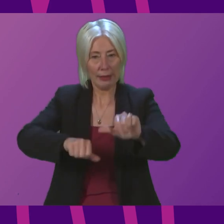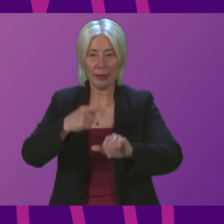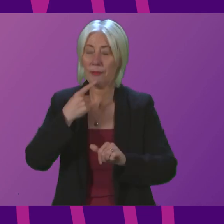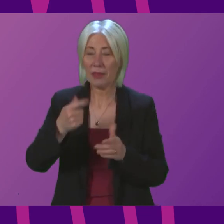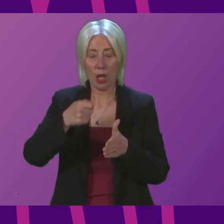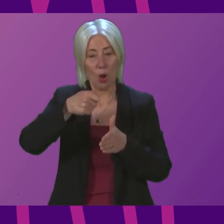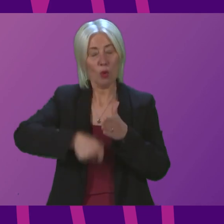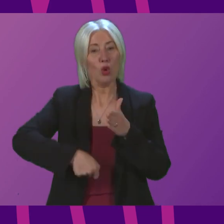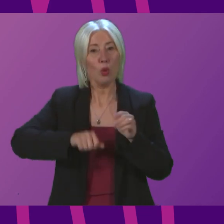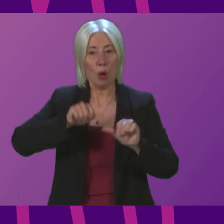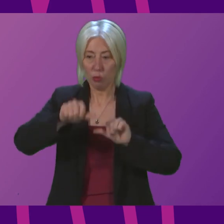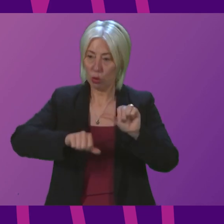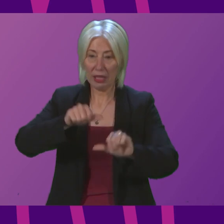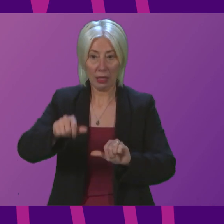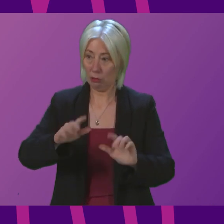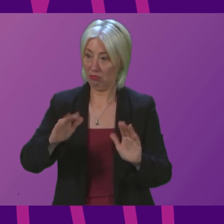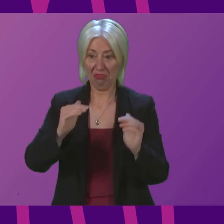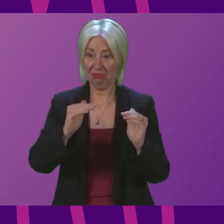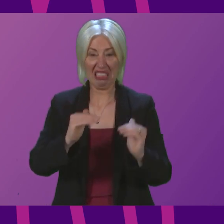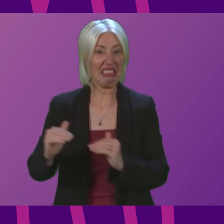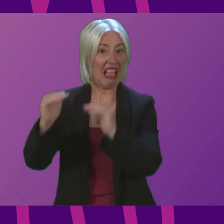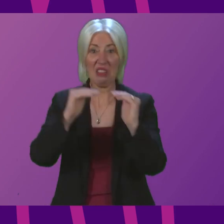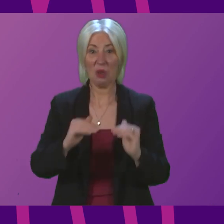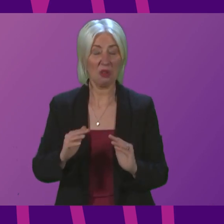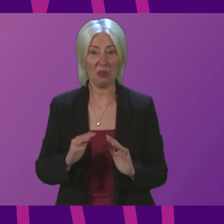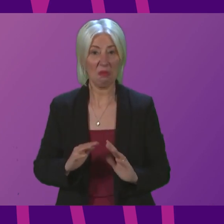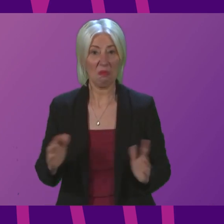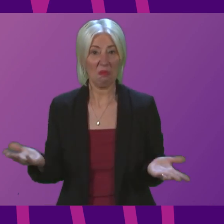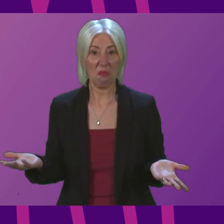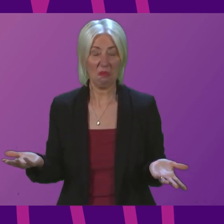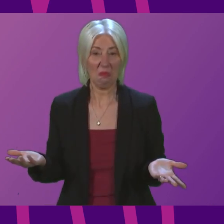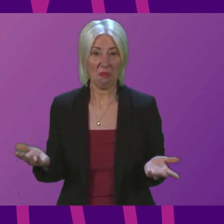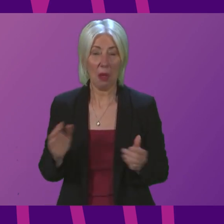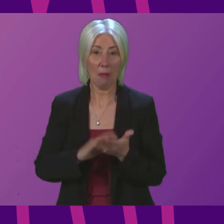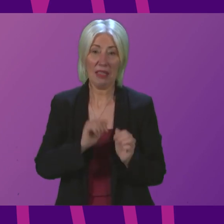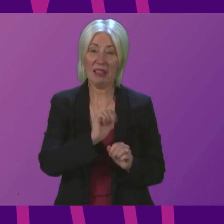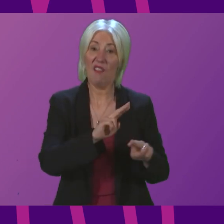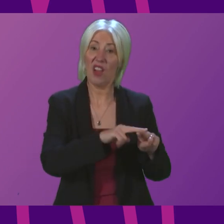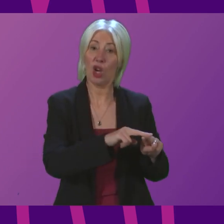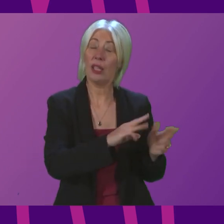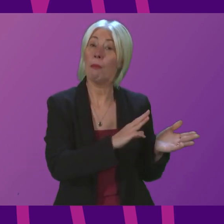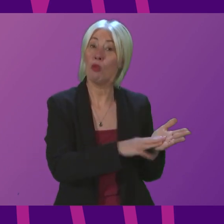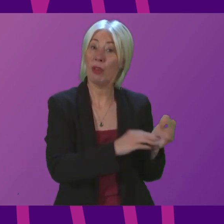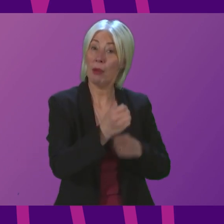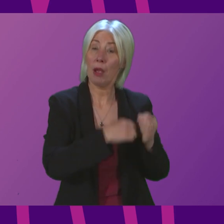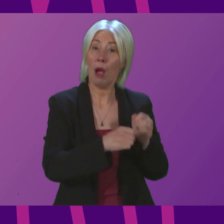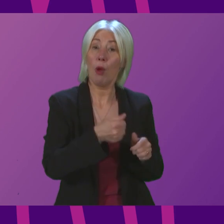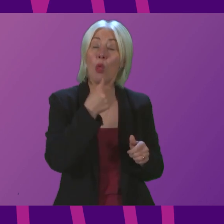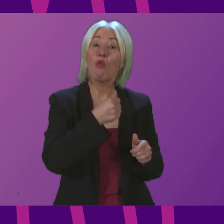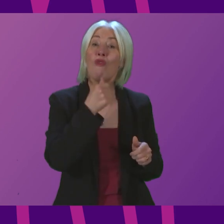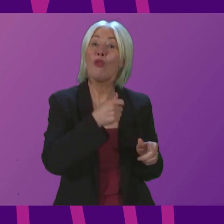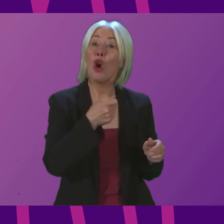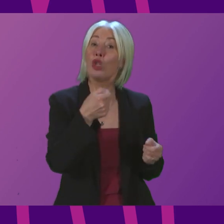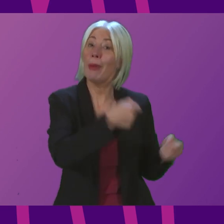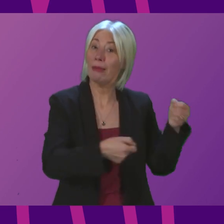procurement process was entirely standard, resulting in Ferguson's becoming the preferred bidder. And on